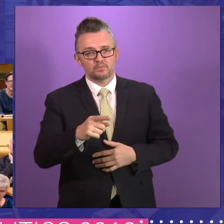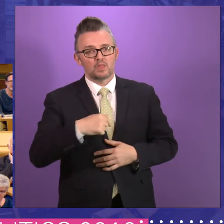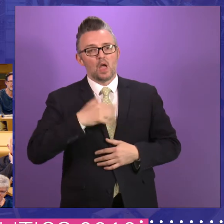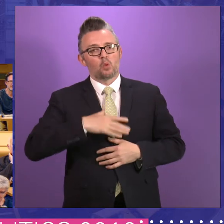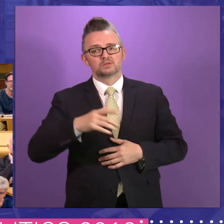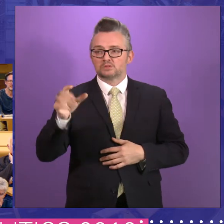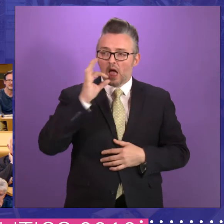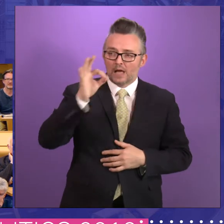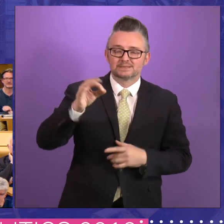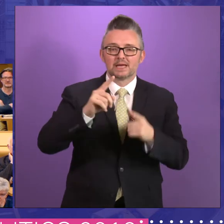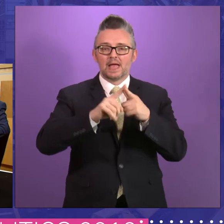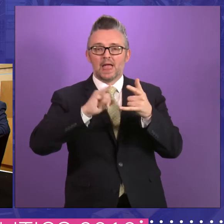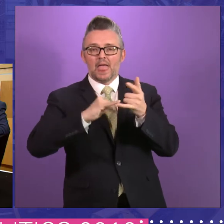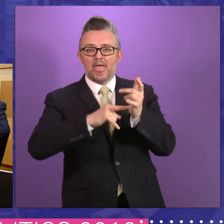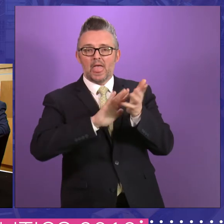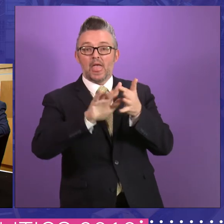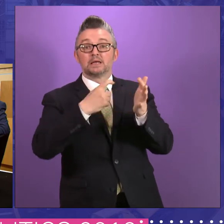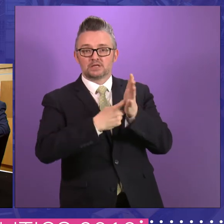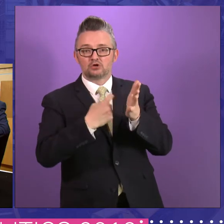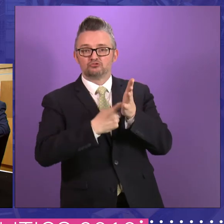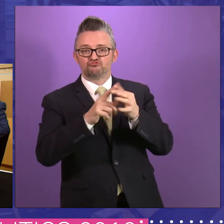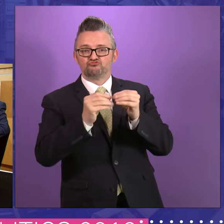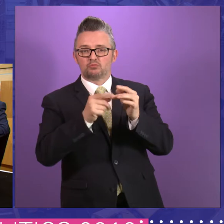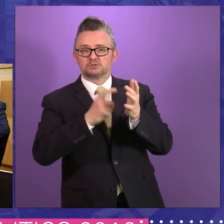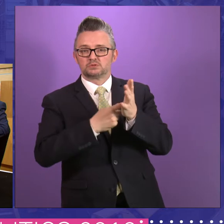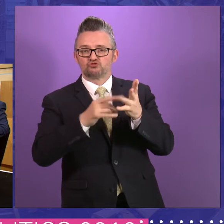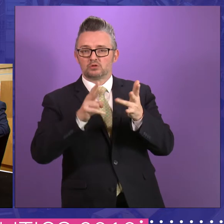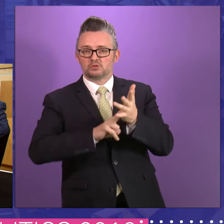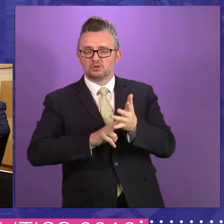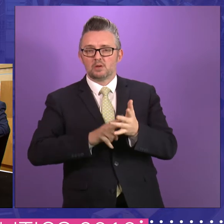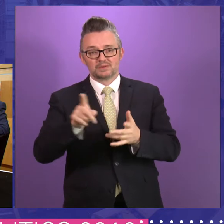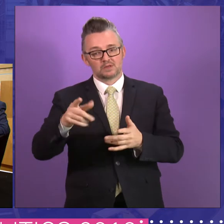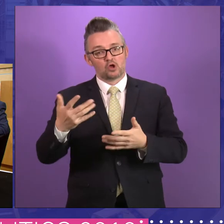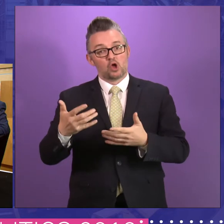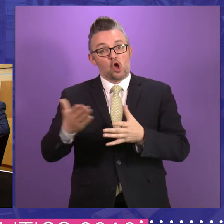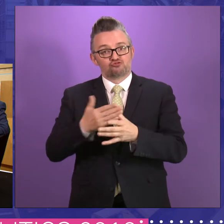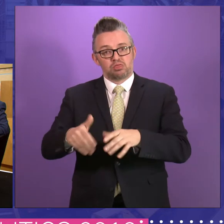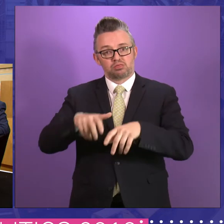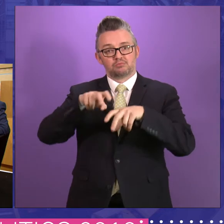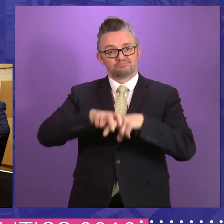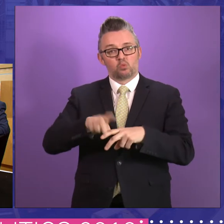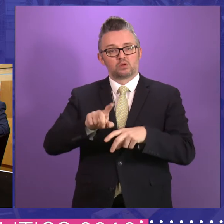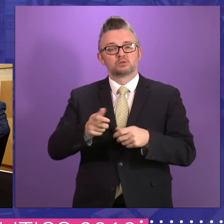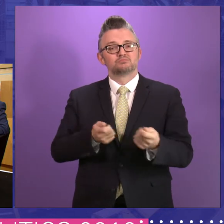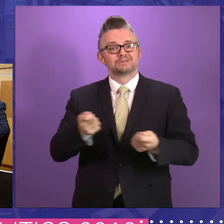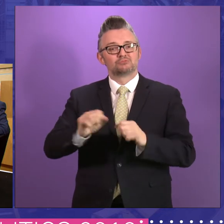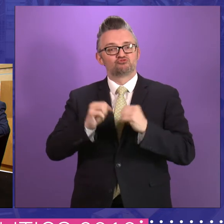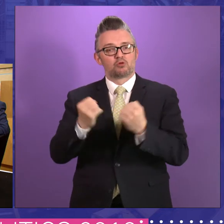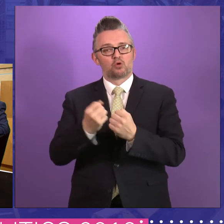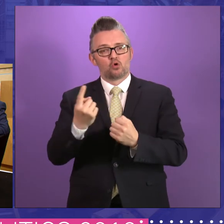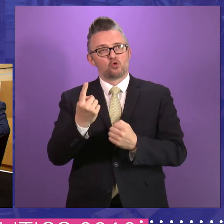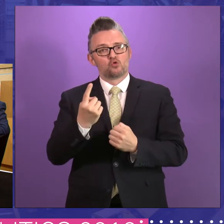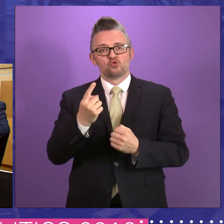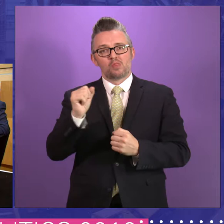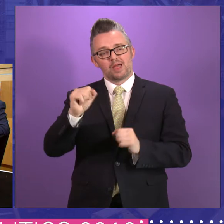bring in Esther Robertson, if I can, Esther. And Esther, in you know, was sat in the original Consultative Steering Group that devised the